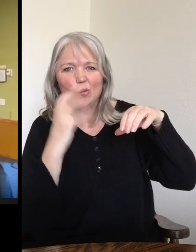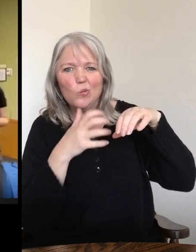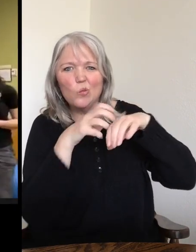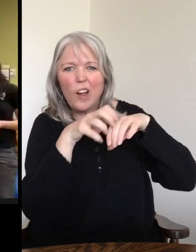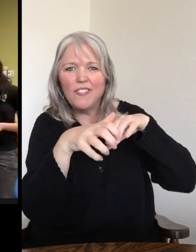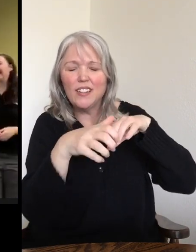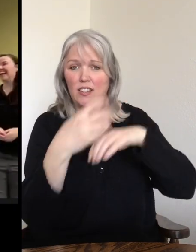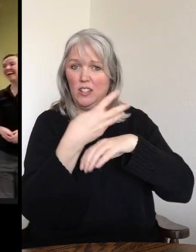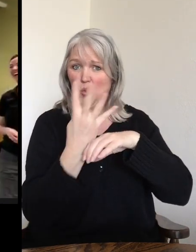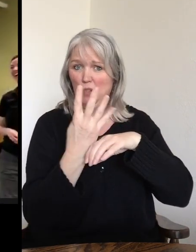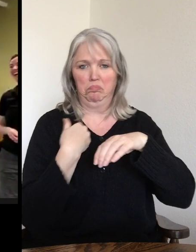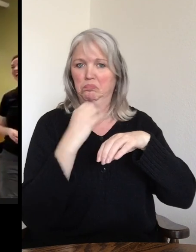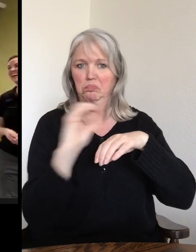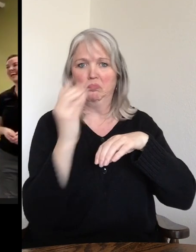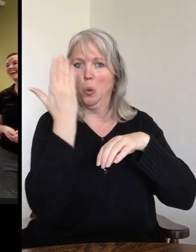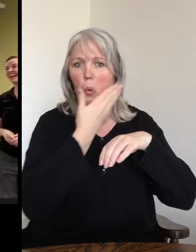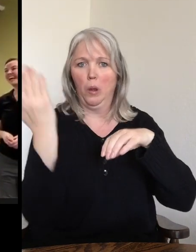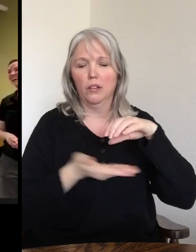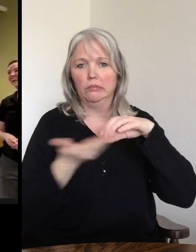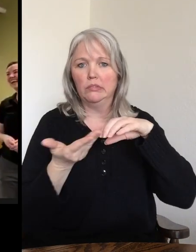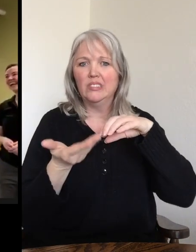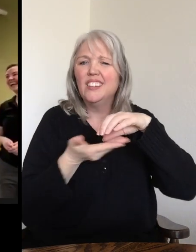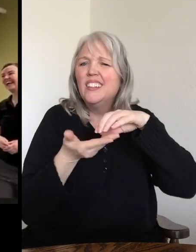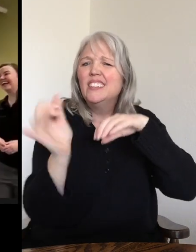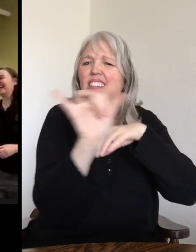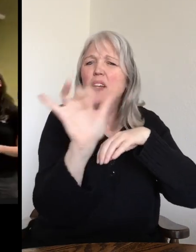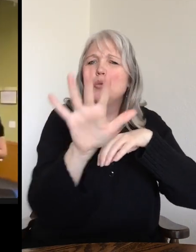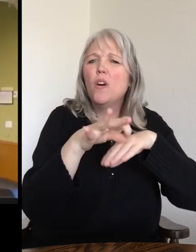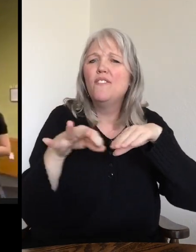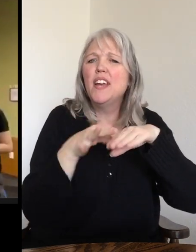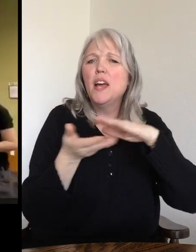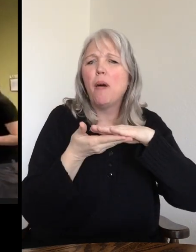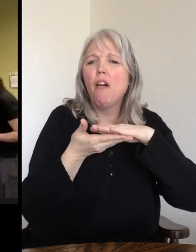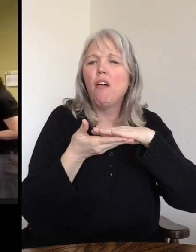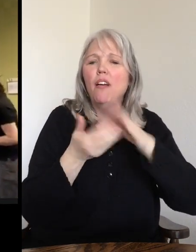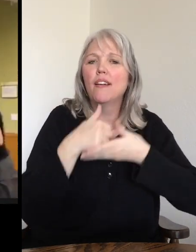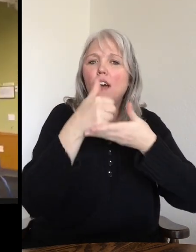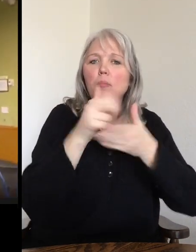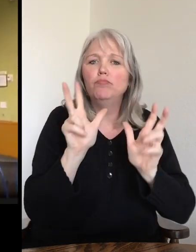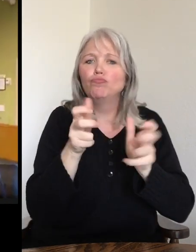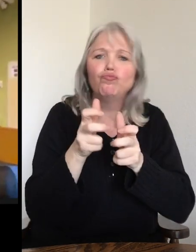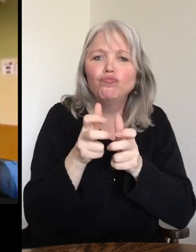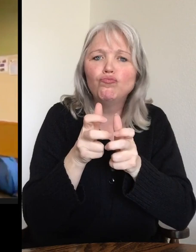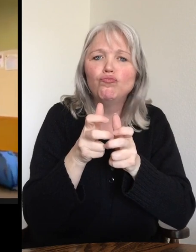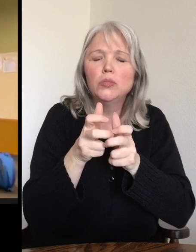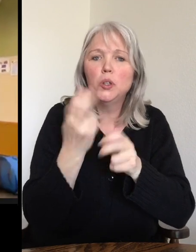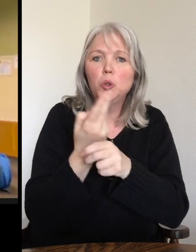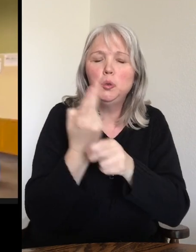have any quills. And it has a thick callous, kind of like the bottom of your feet. And it helps him to grip onto branches and use it